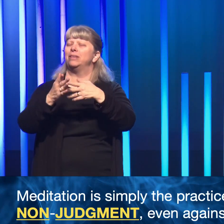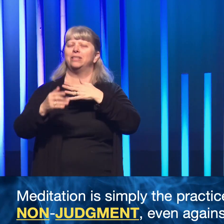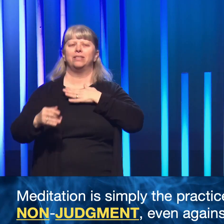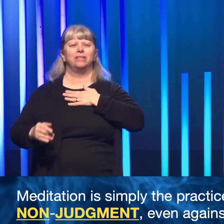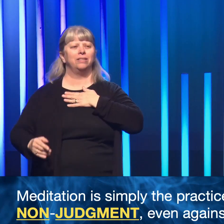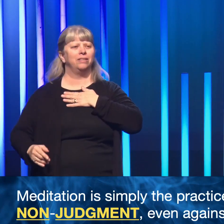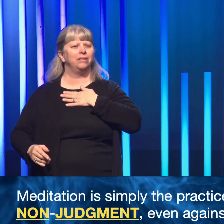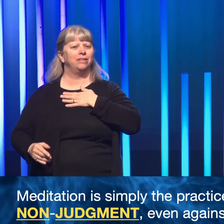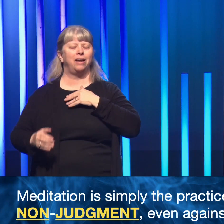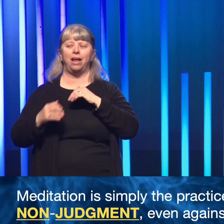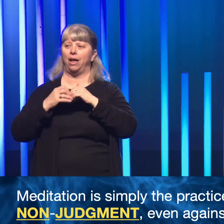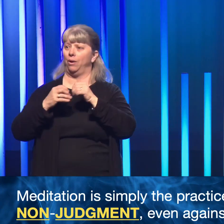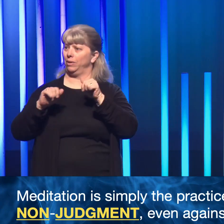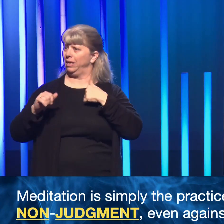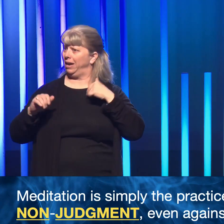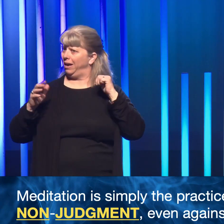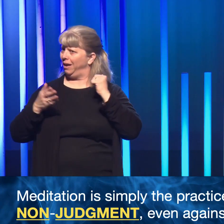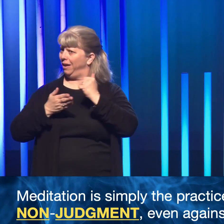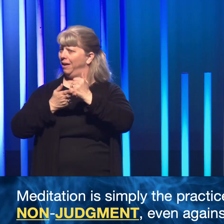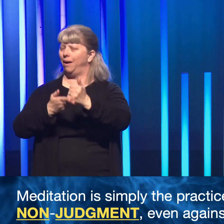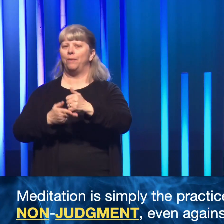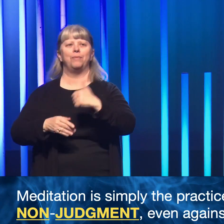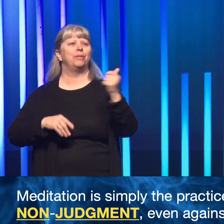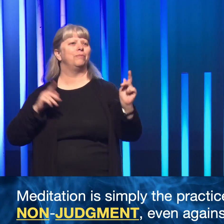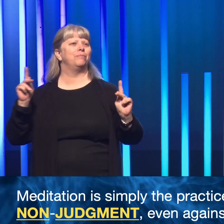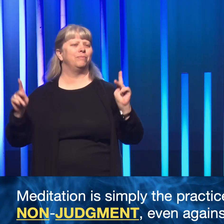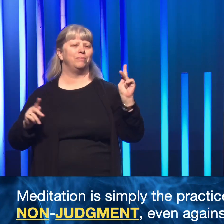And how can I help others?